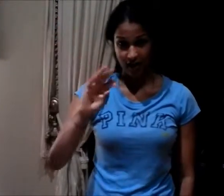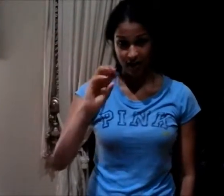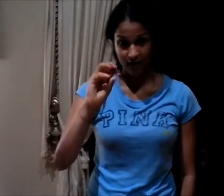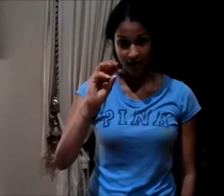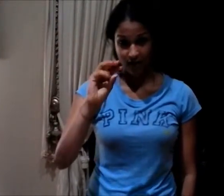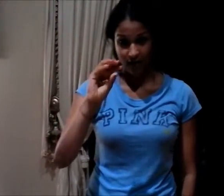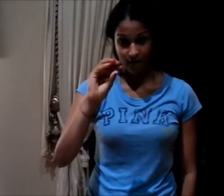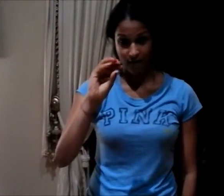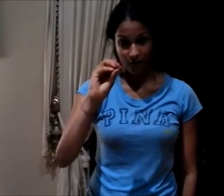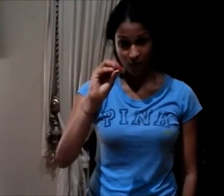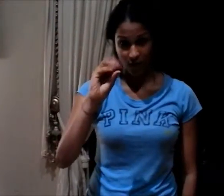40.